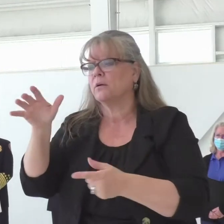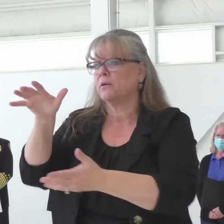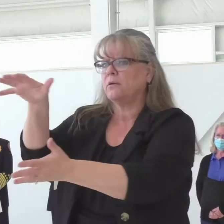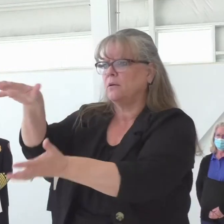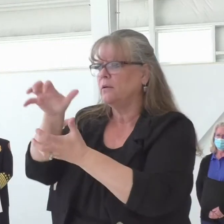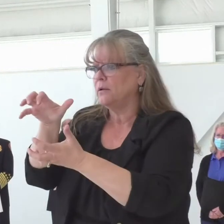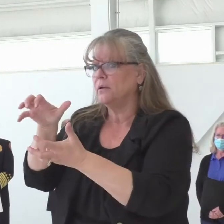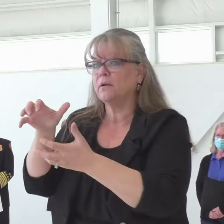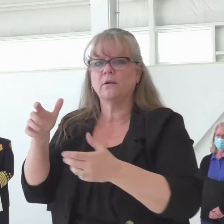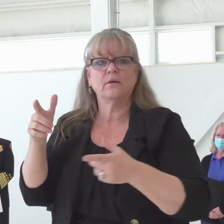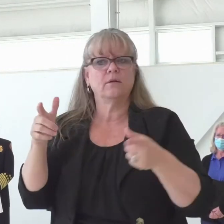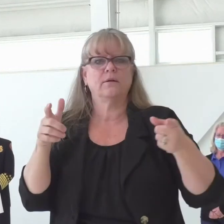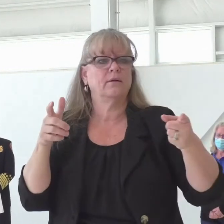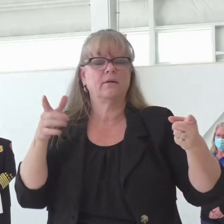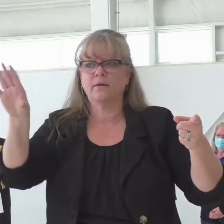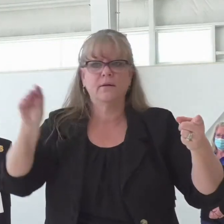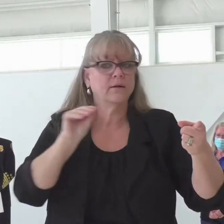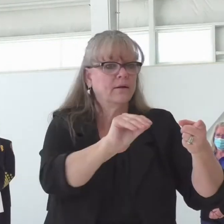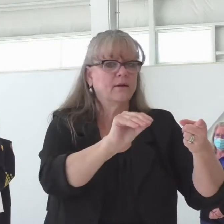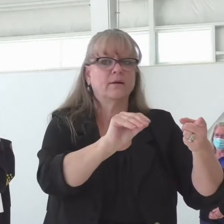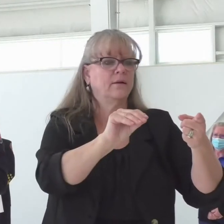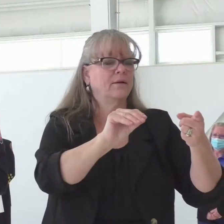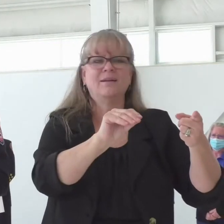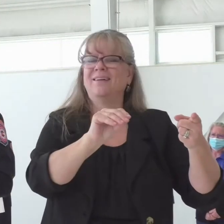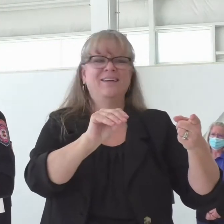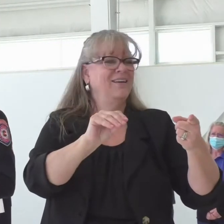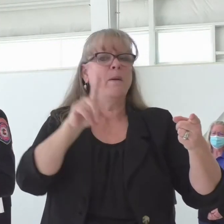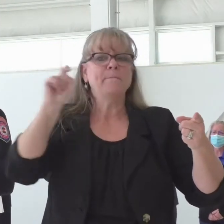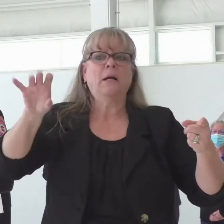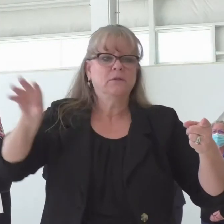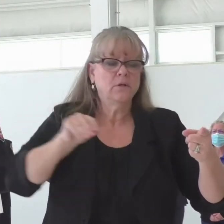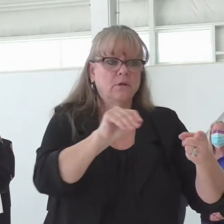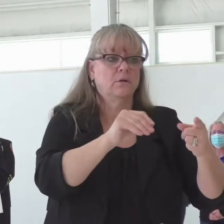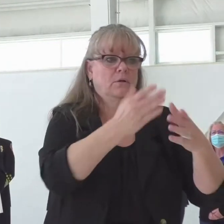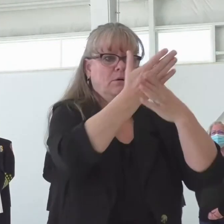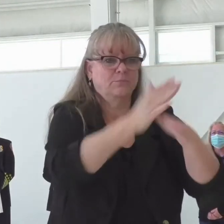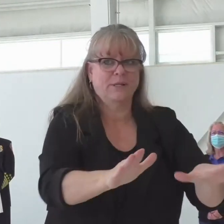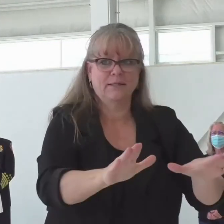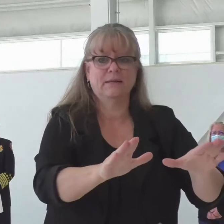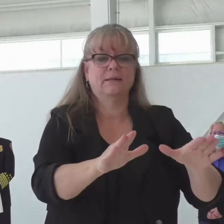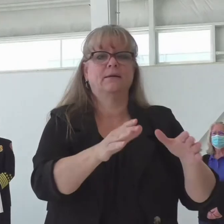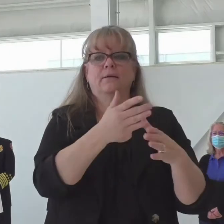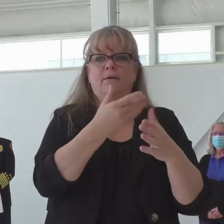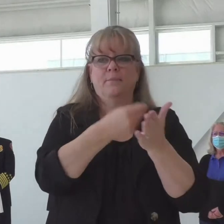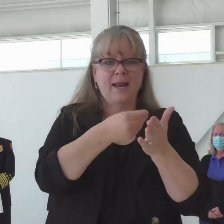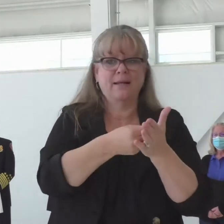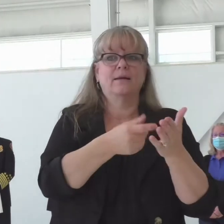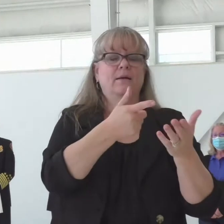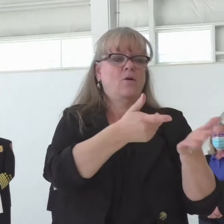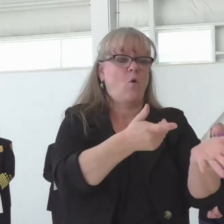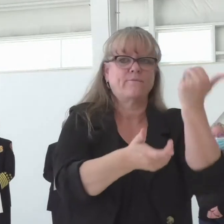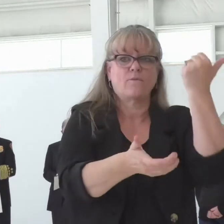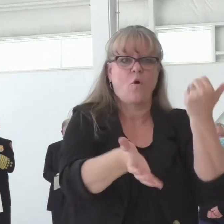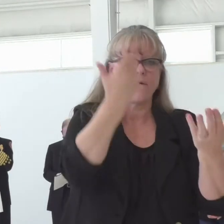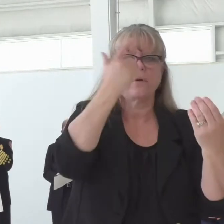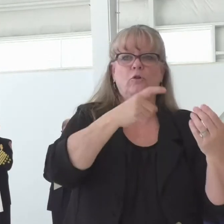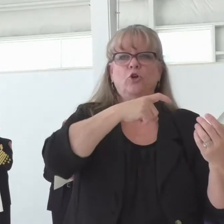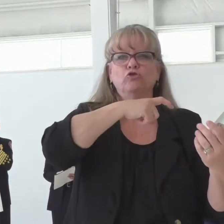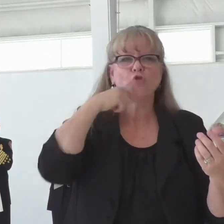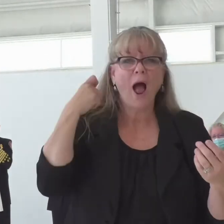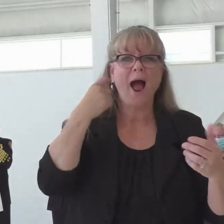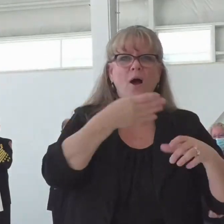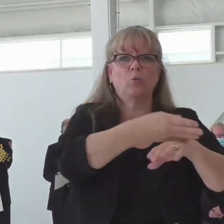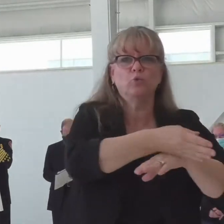mitigation and suppression. You know, so the mitigation projects, and Director Lester can kind of speak to, those are the larger fuels. The